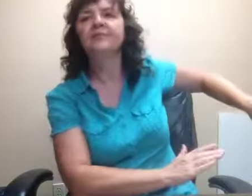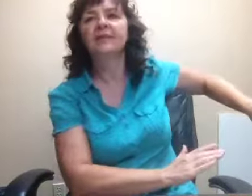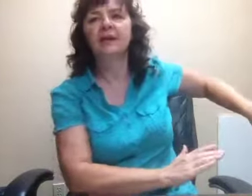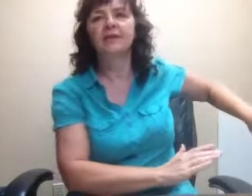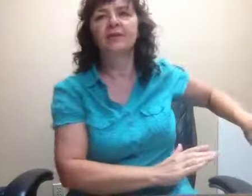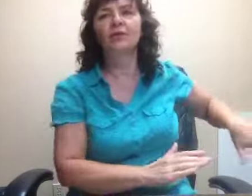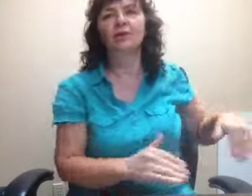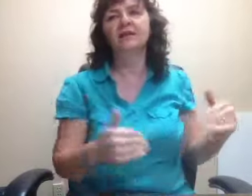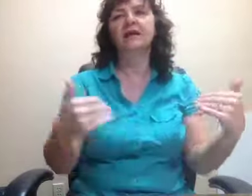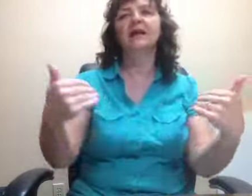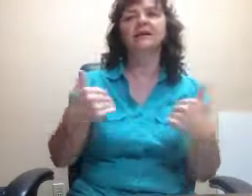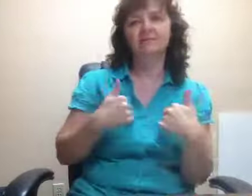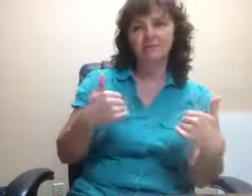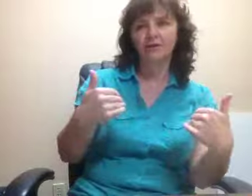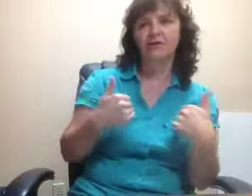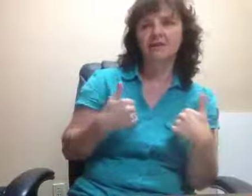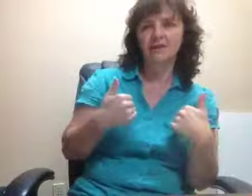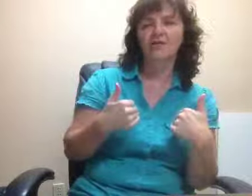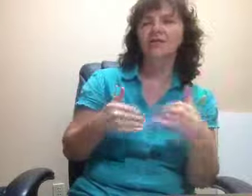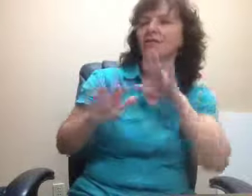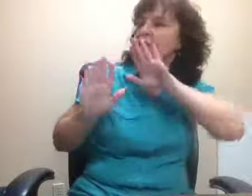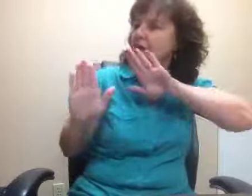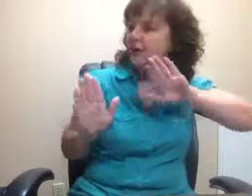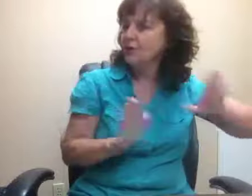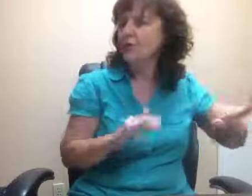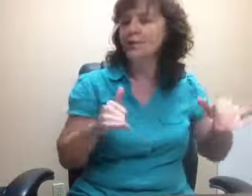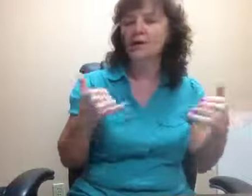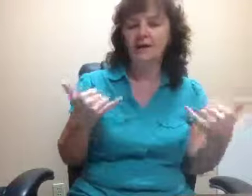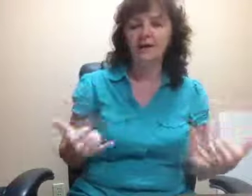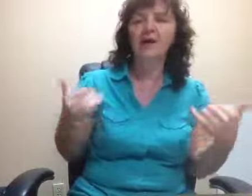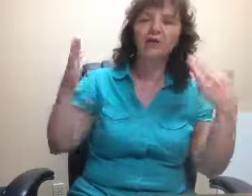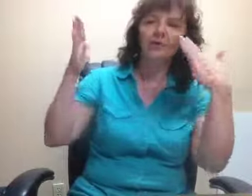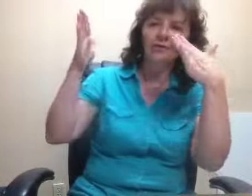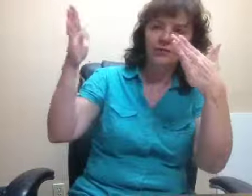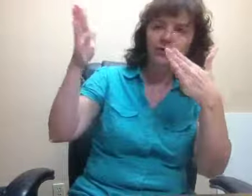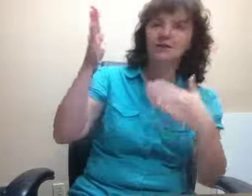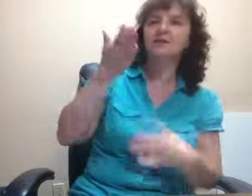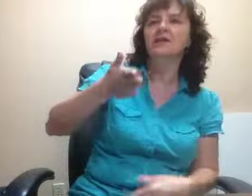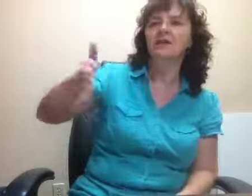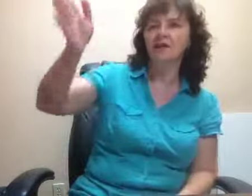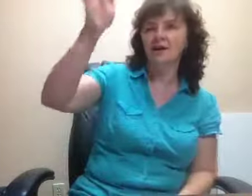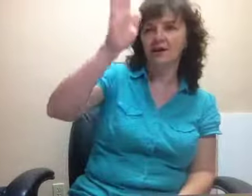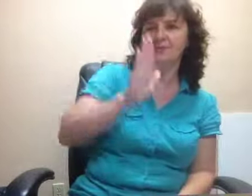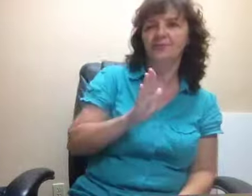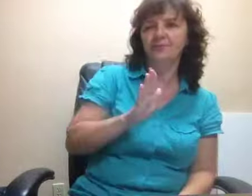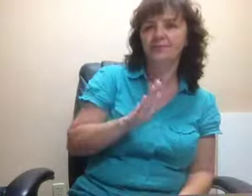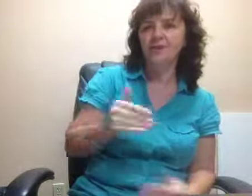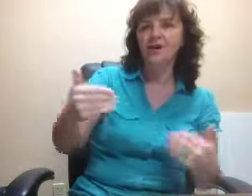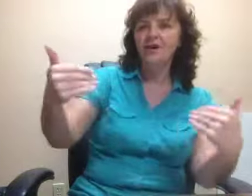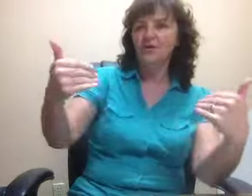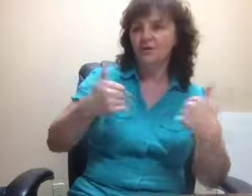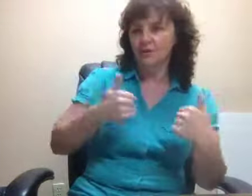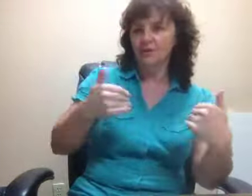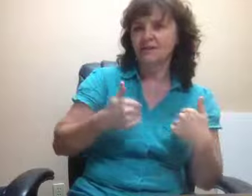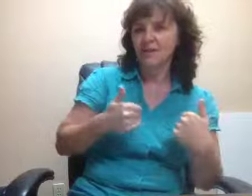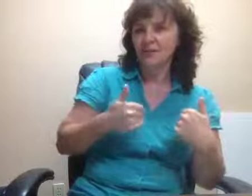And the chorus again. Focus self. Ignore. Now focus God. Focus self.